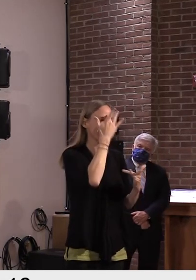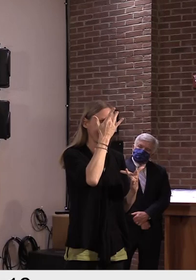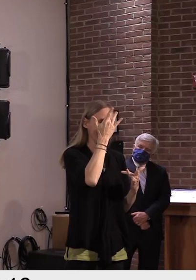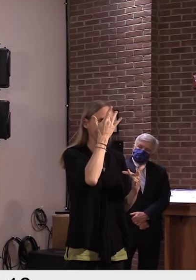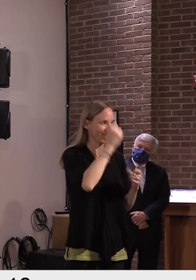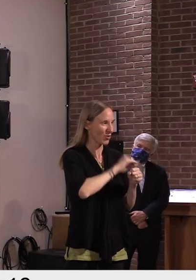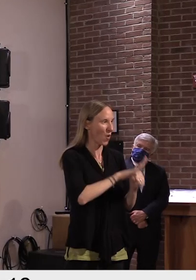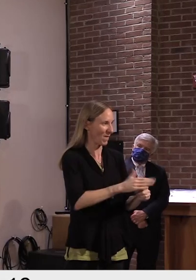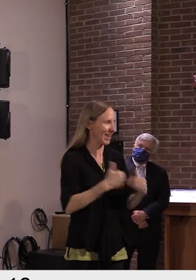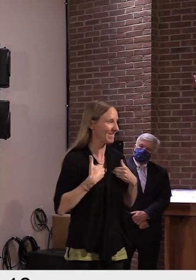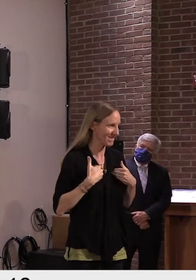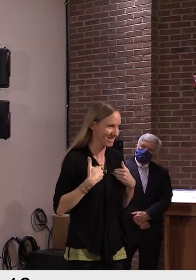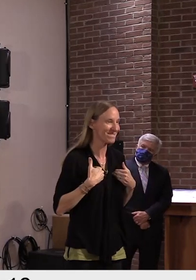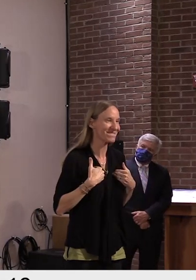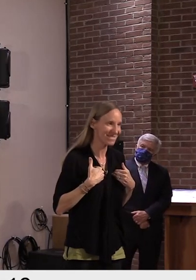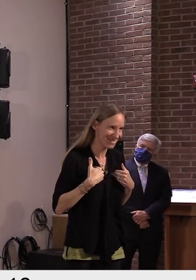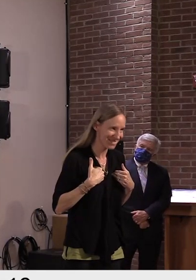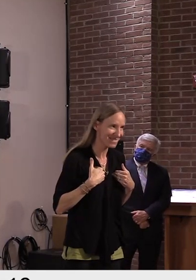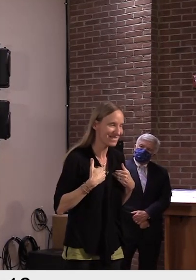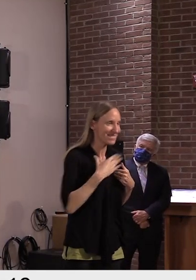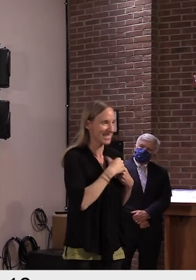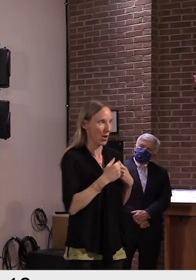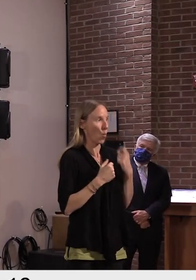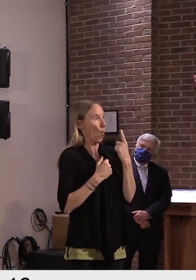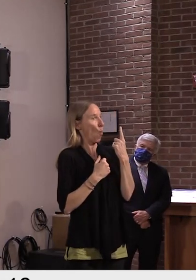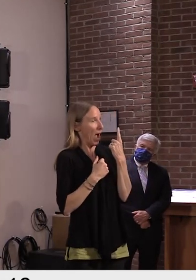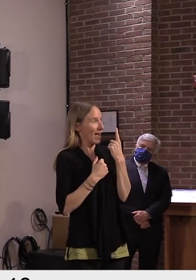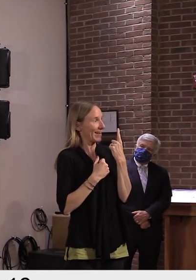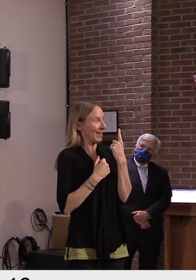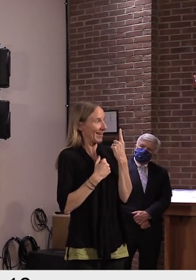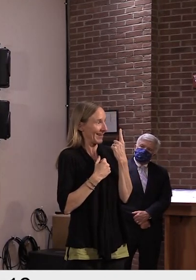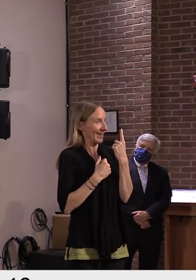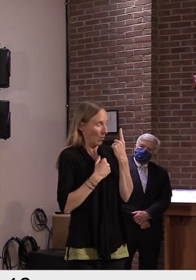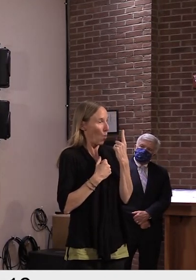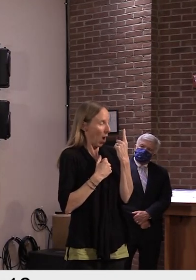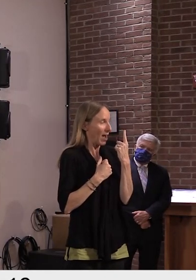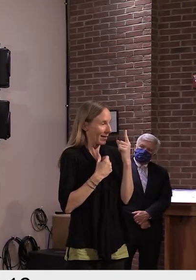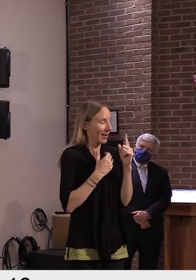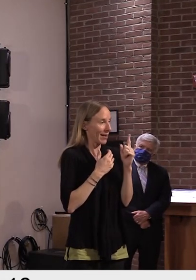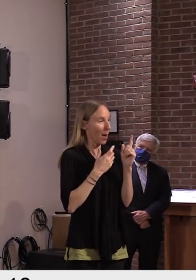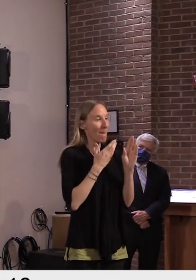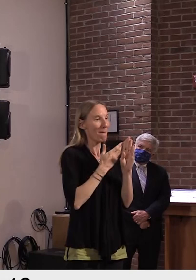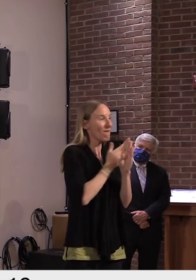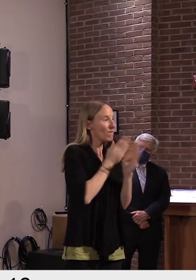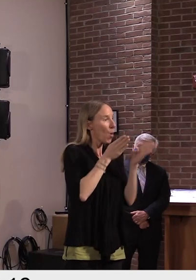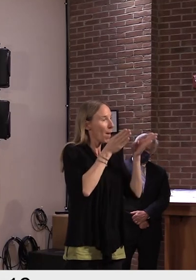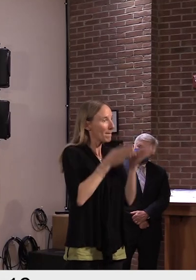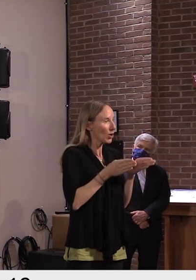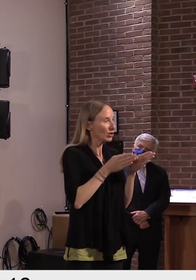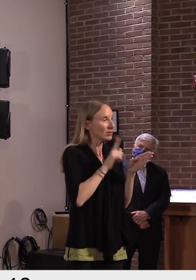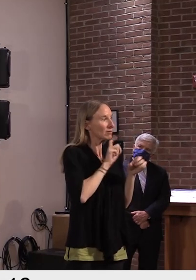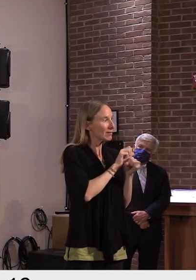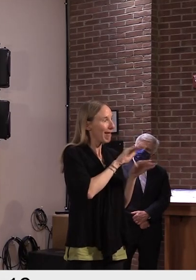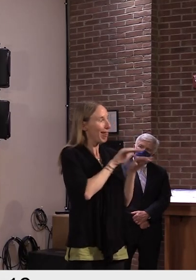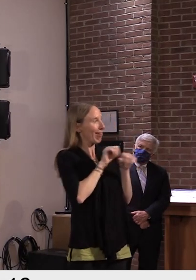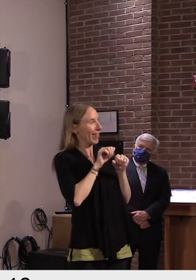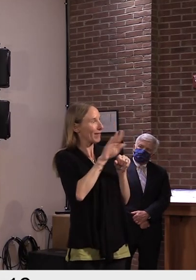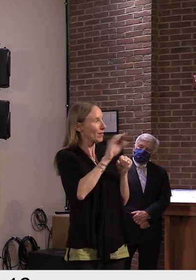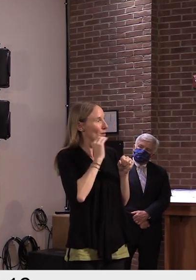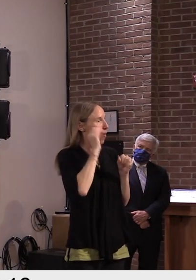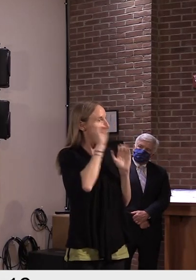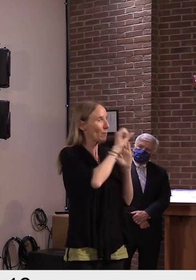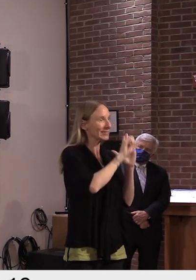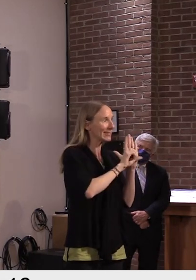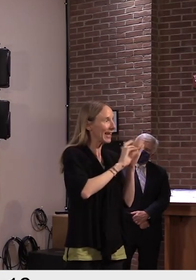and at least one positive result came back before the student even left their home state, delaying their